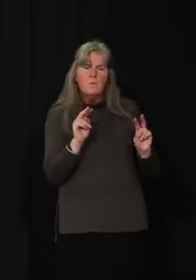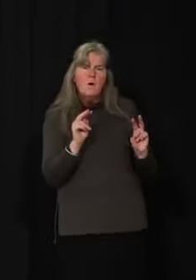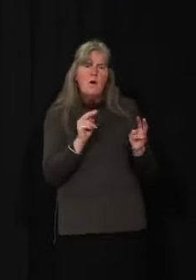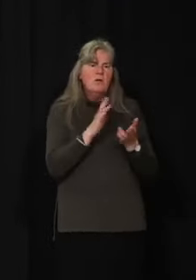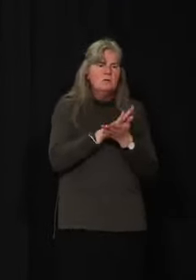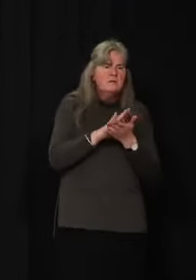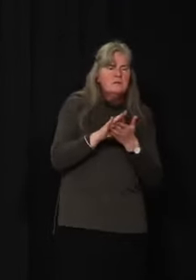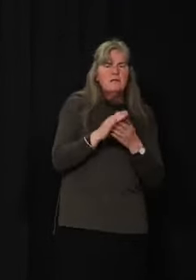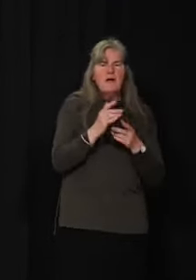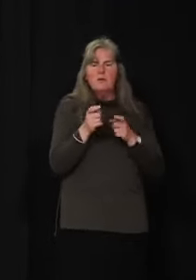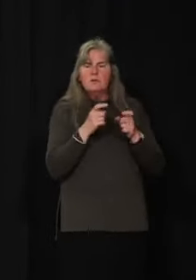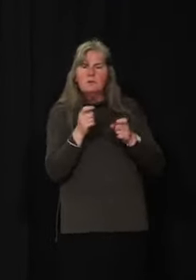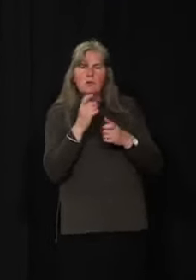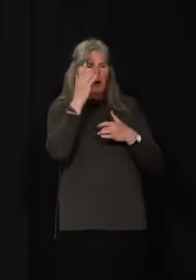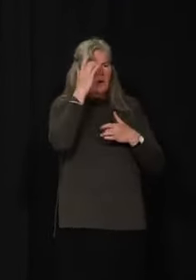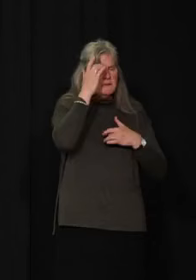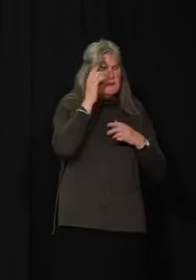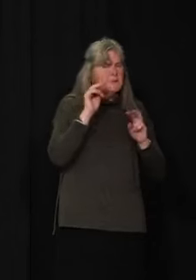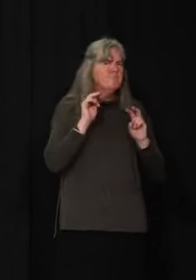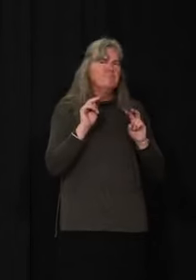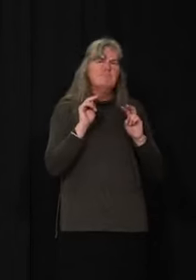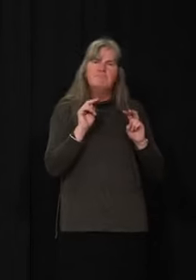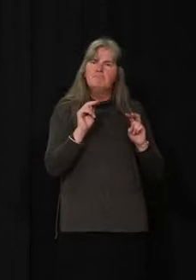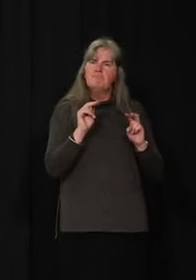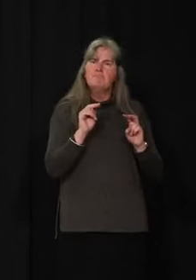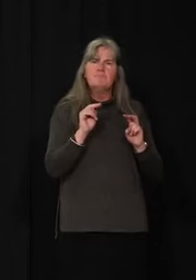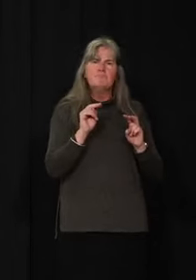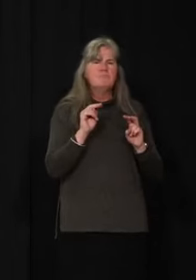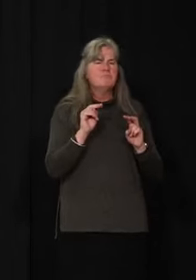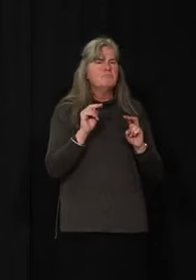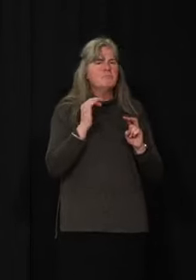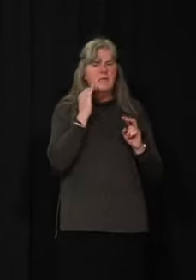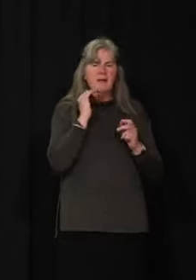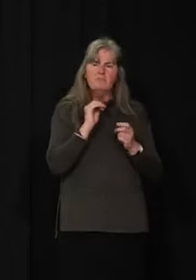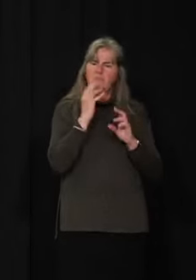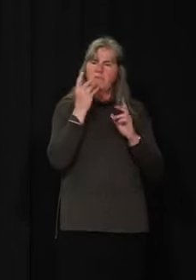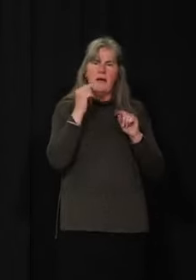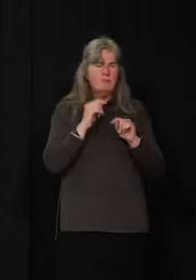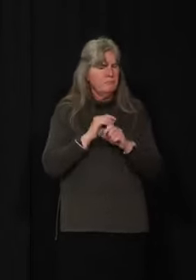and in the pursuit of managing a potential outbreak.